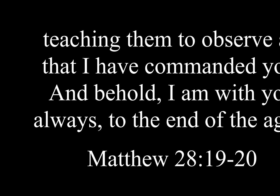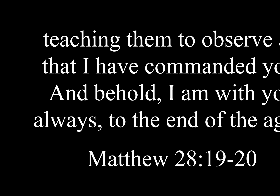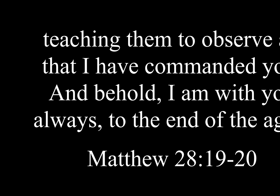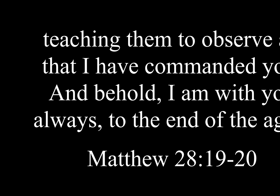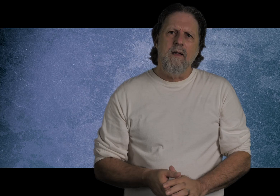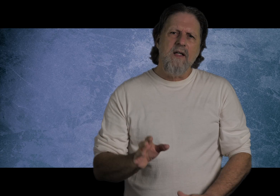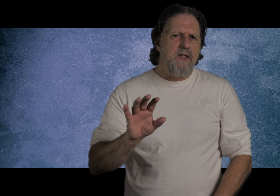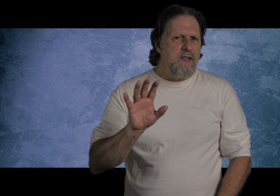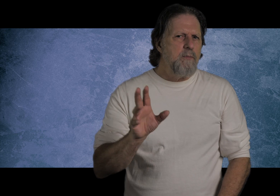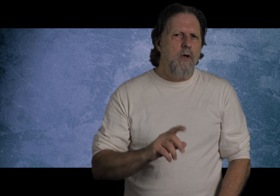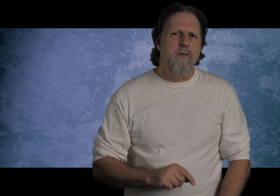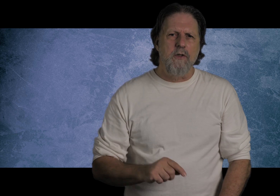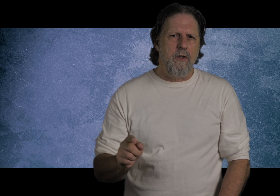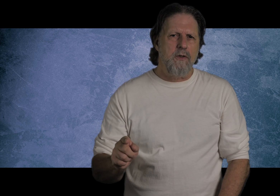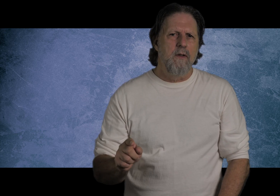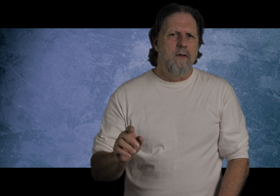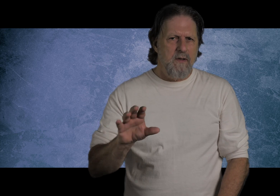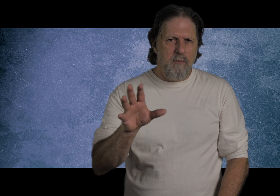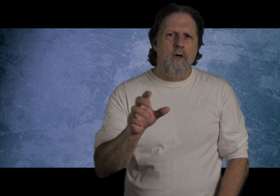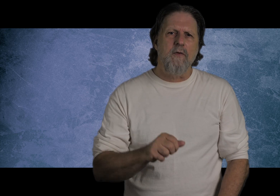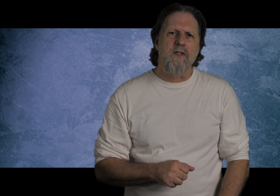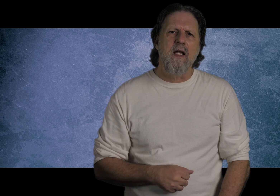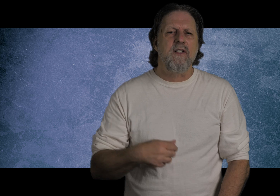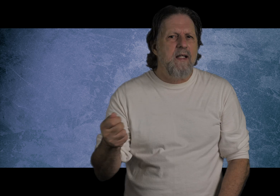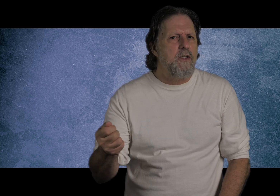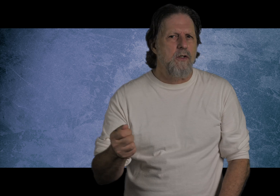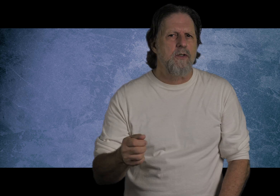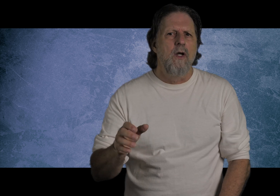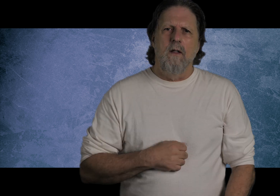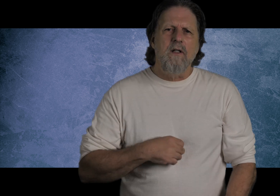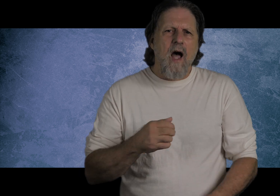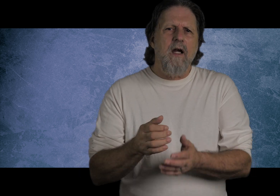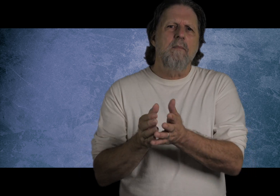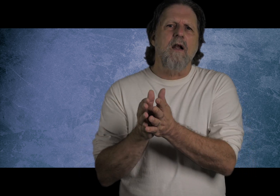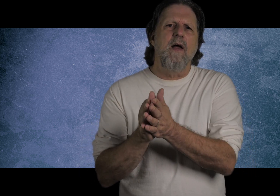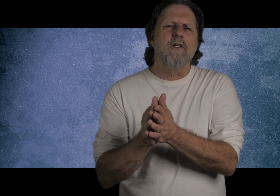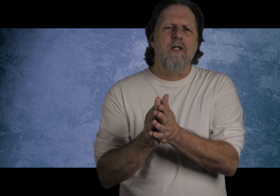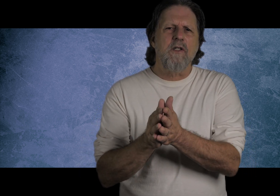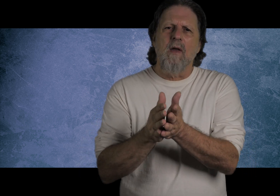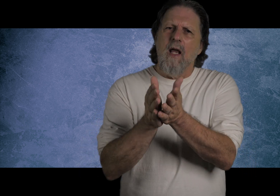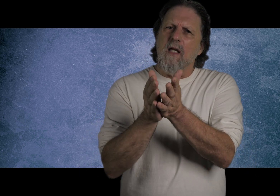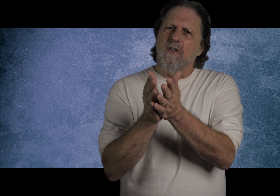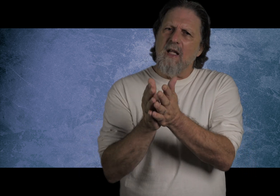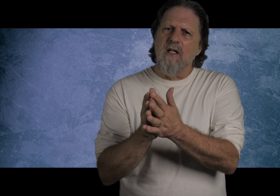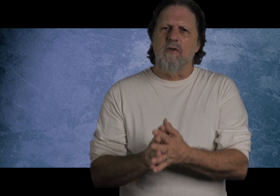age. This is important for the church. It's important for the saints in the church. To not care about evangelism is dangerous